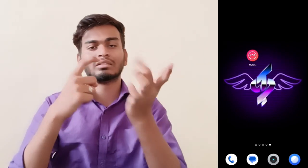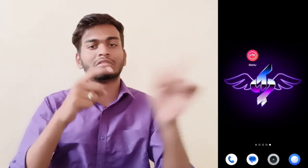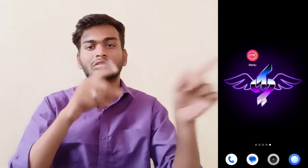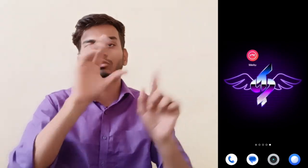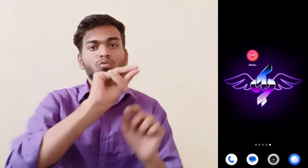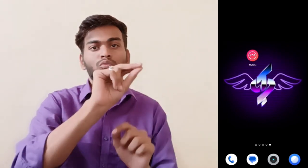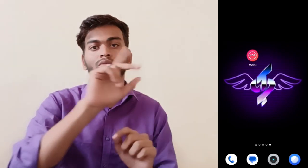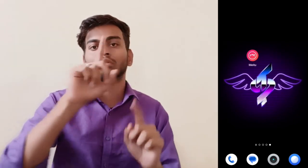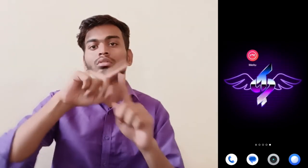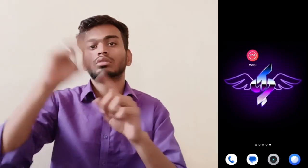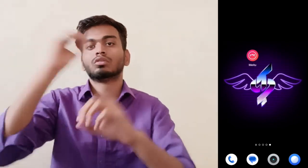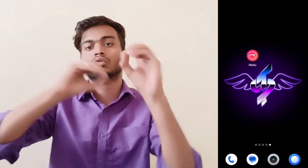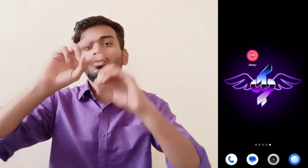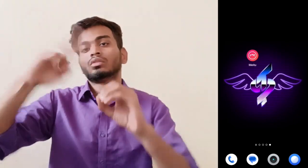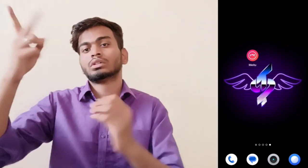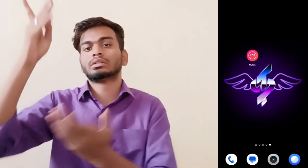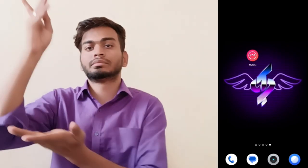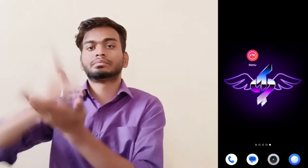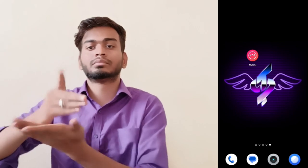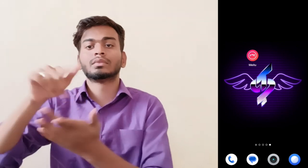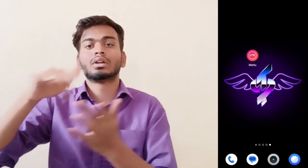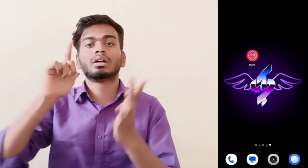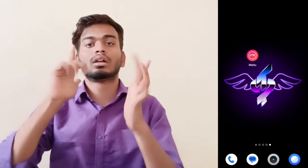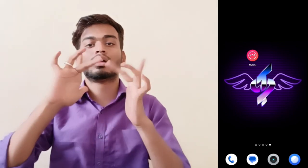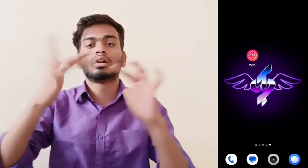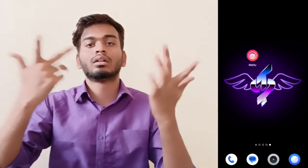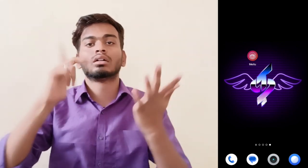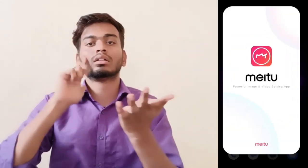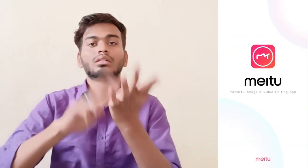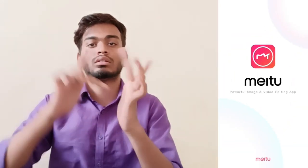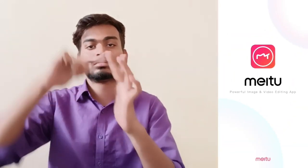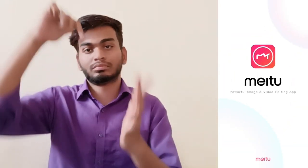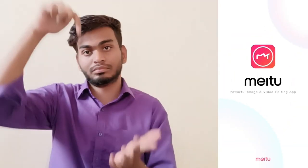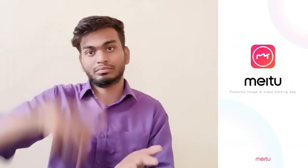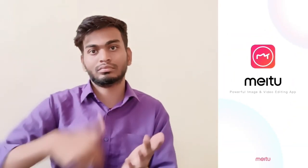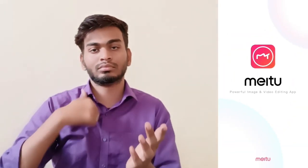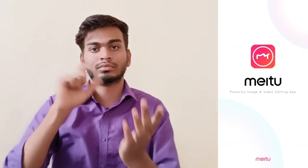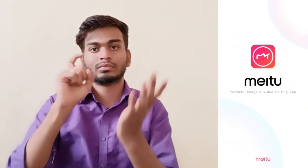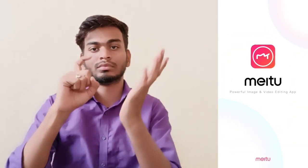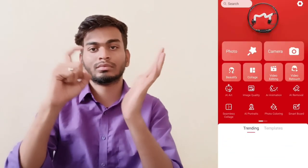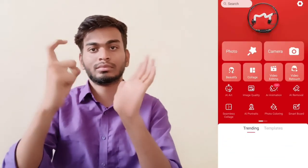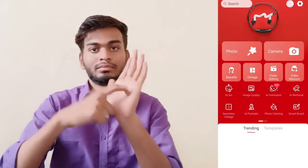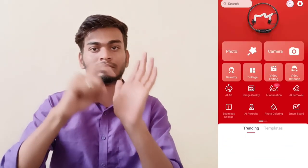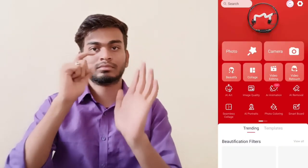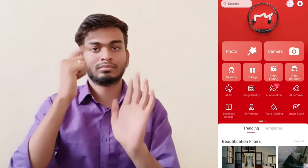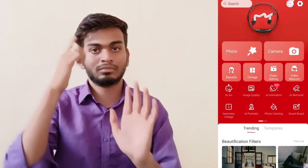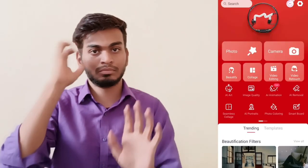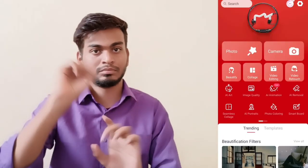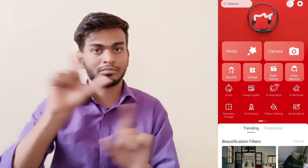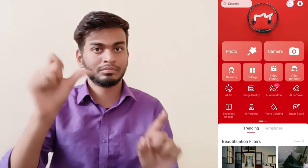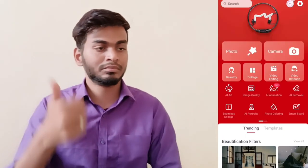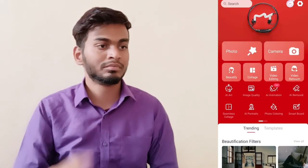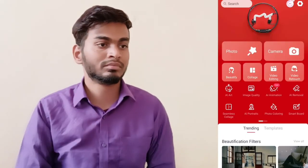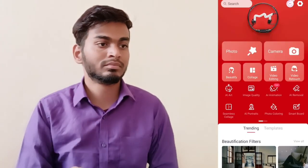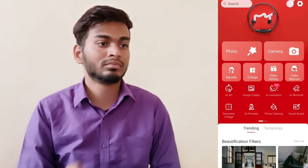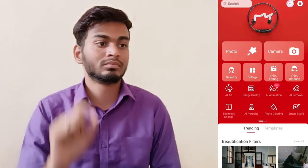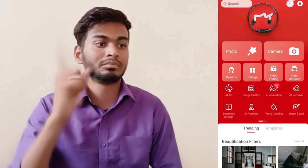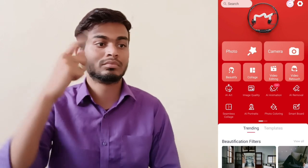and another google app it have install and youtube